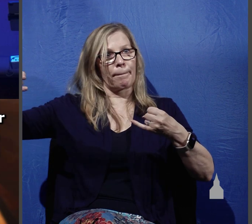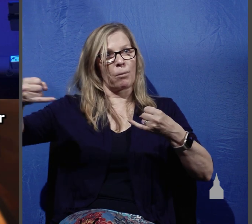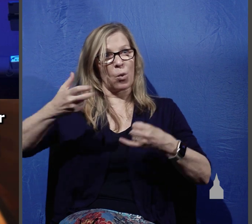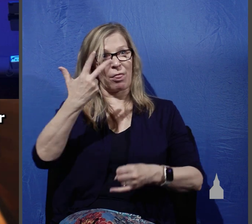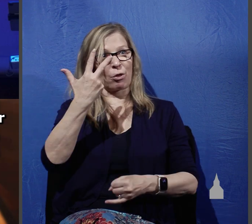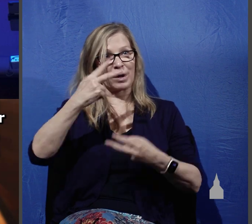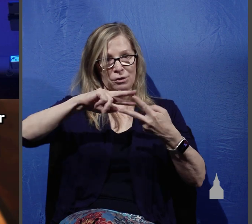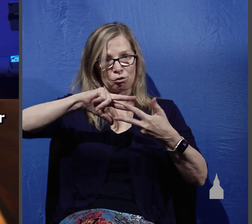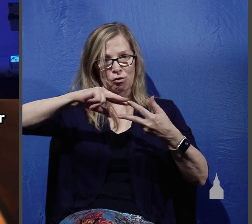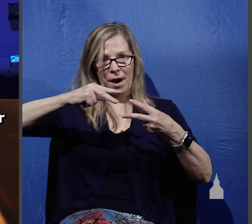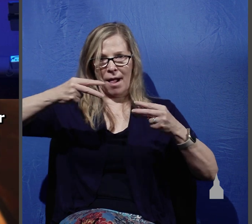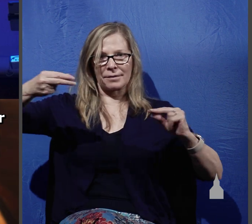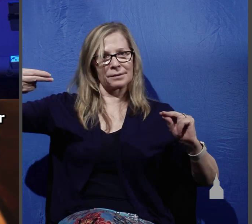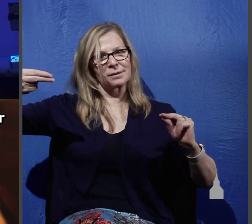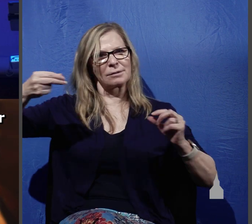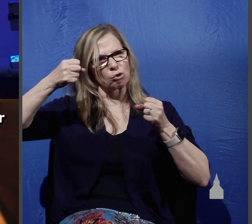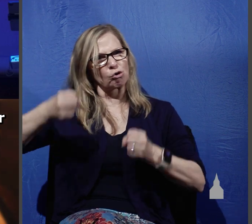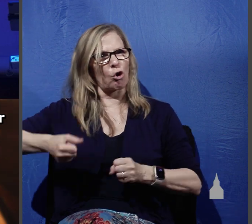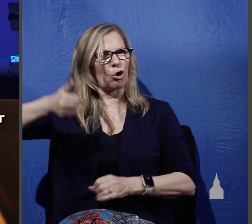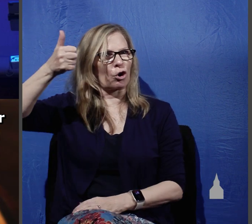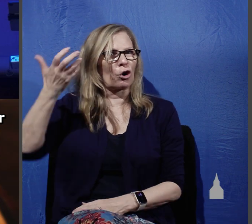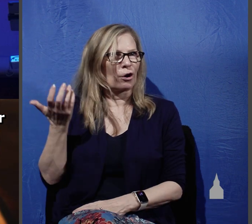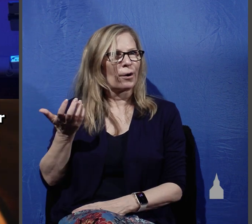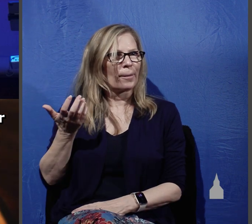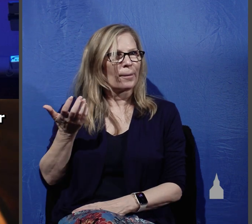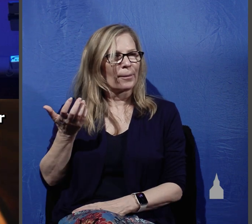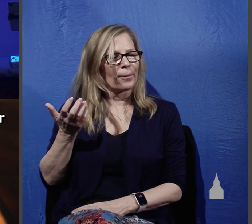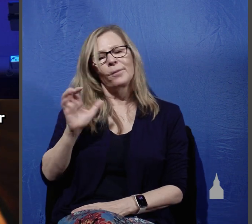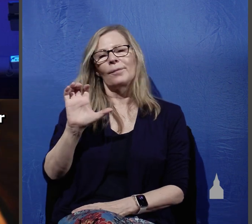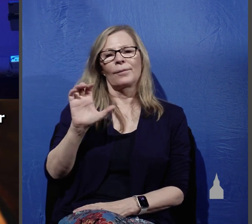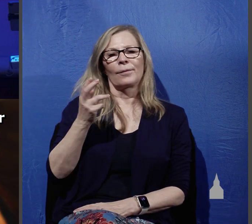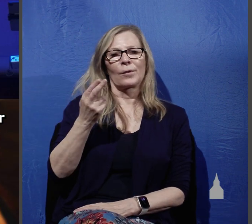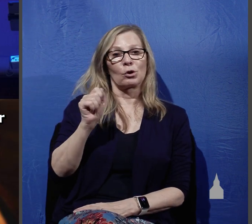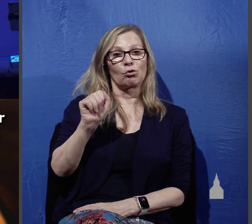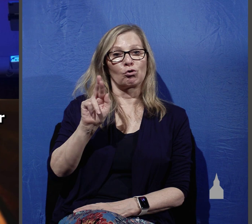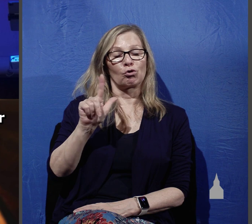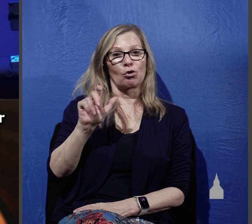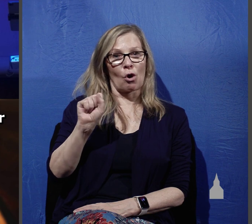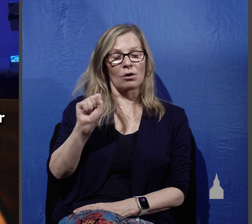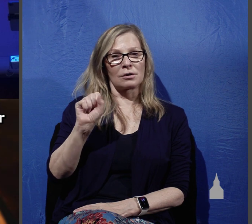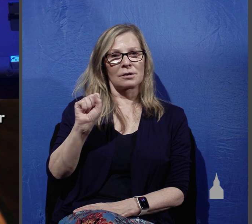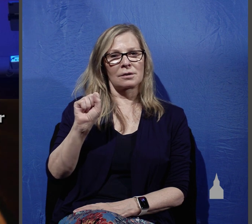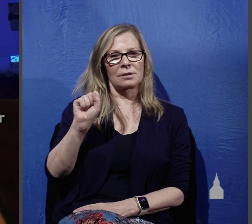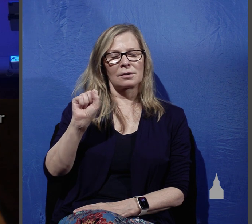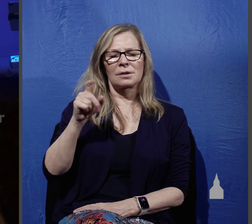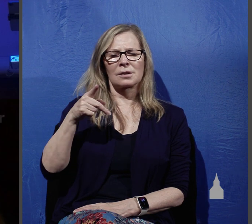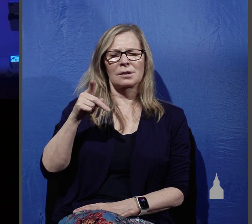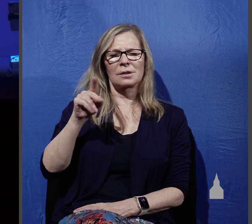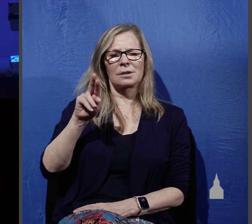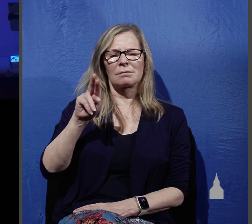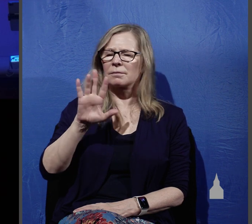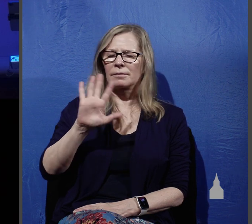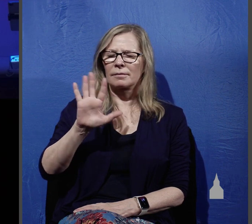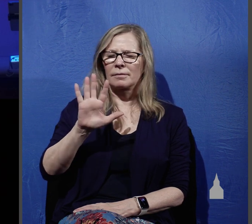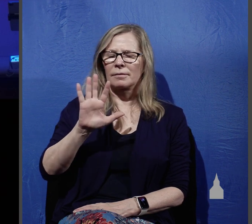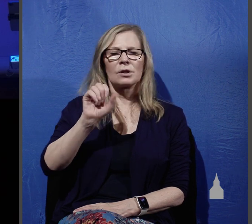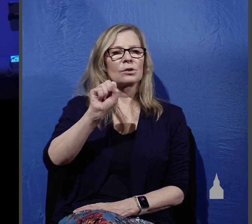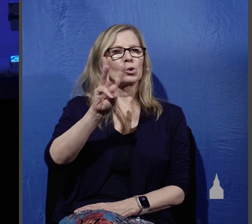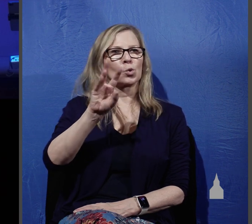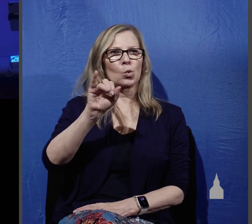teacher and pastor Chuck Swindoll before entering the ministry served as a marine and based on what he learned in the marines, he